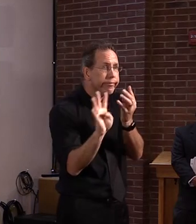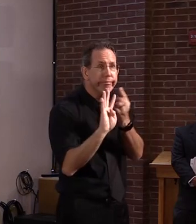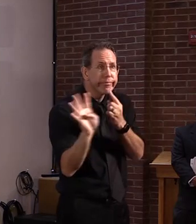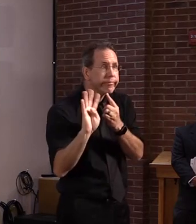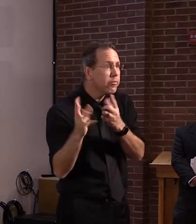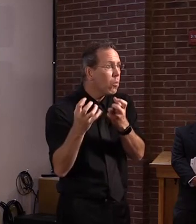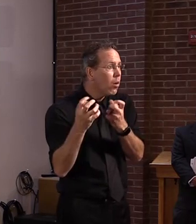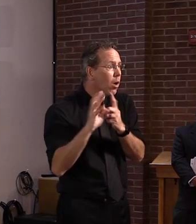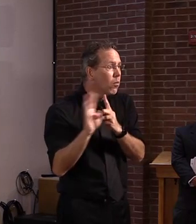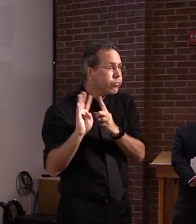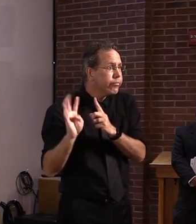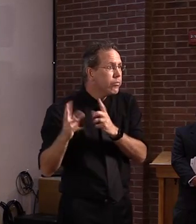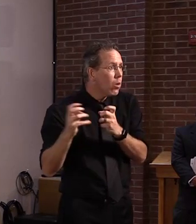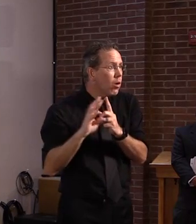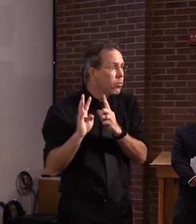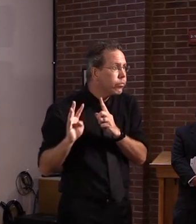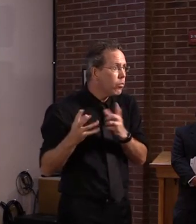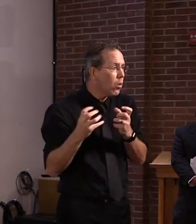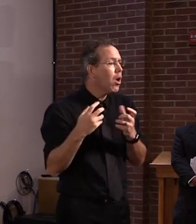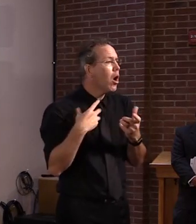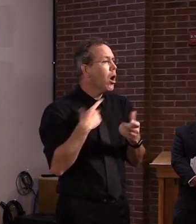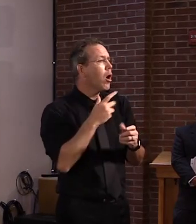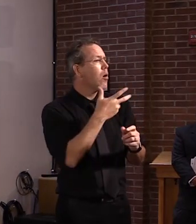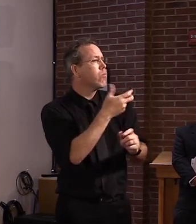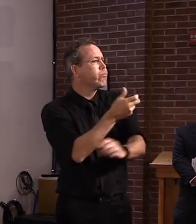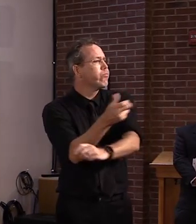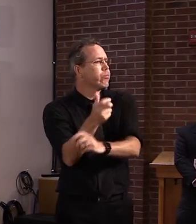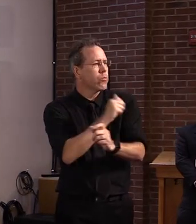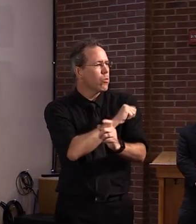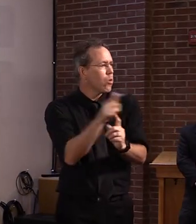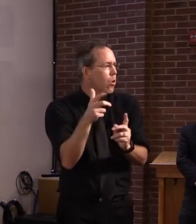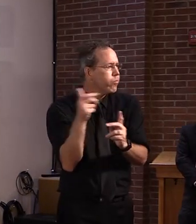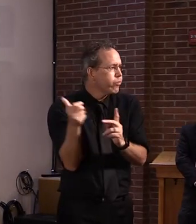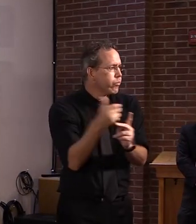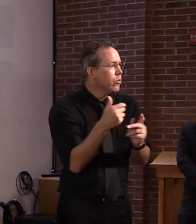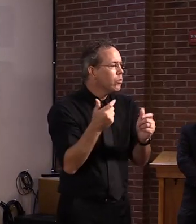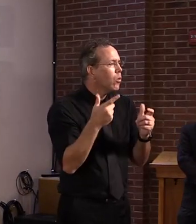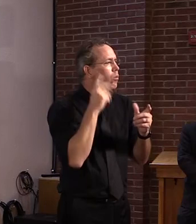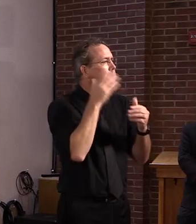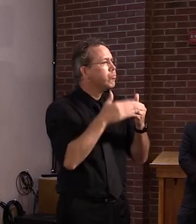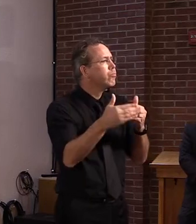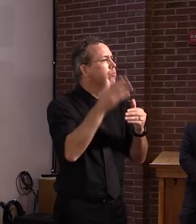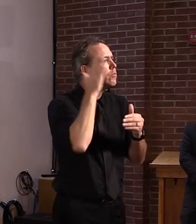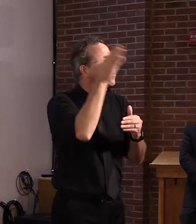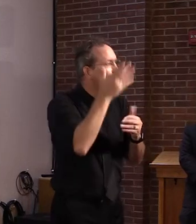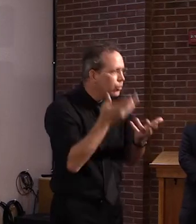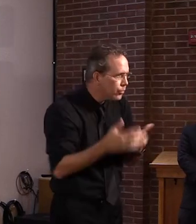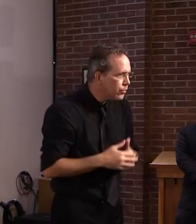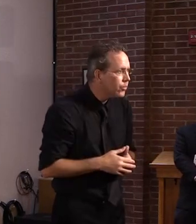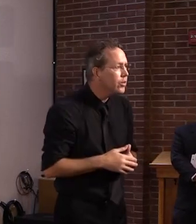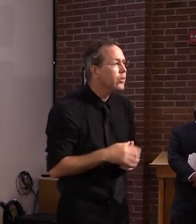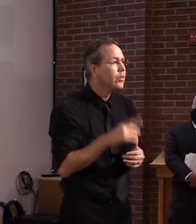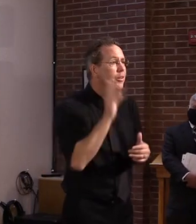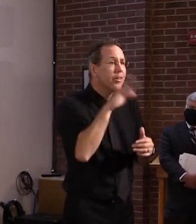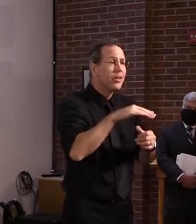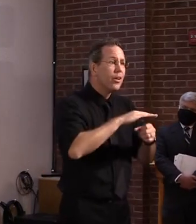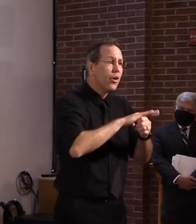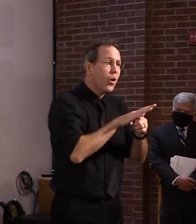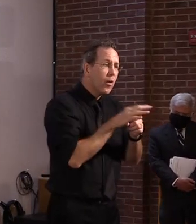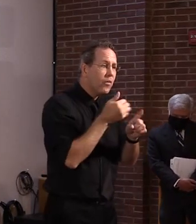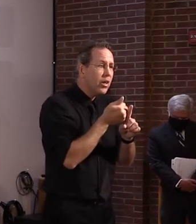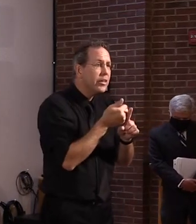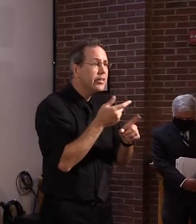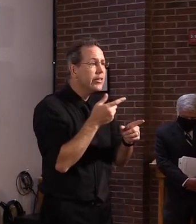off we'll be in the future. Because as we said before, uh, this doesn't magically disappear. Uh, it's going to take some action,